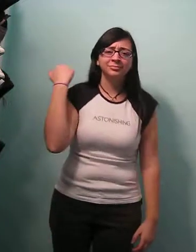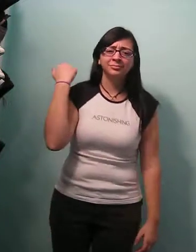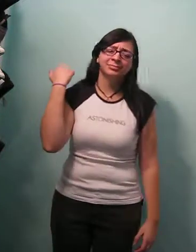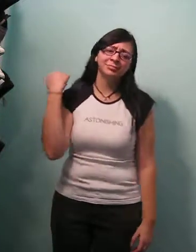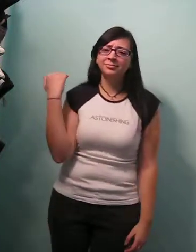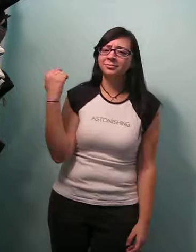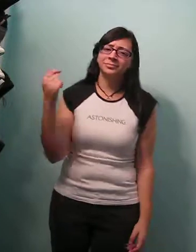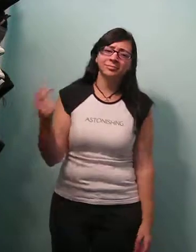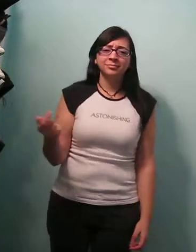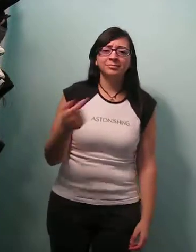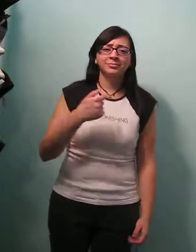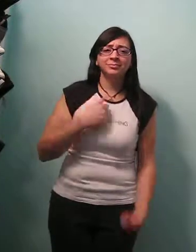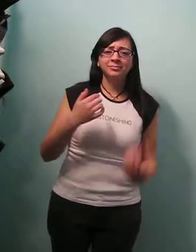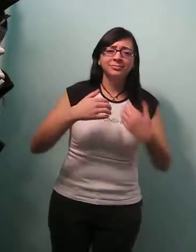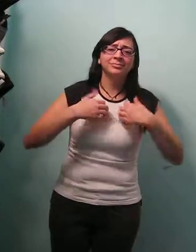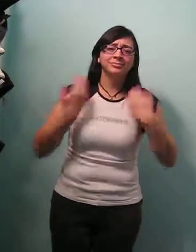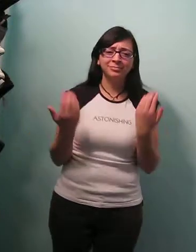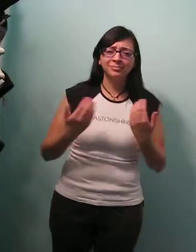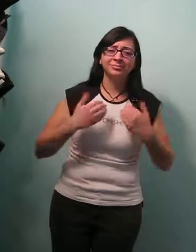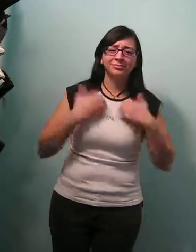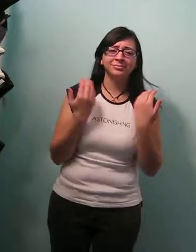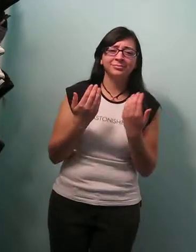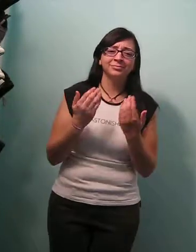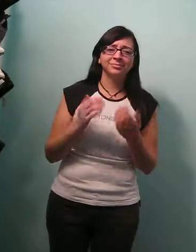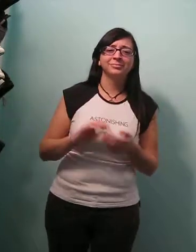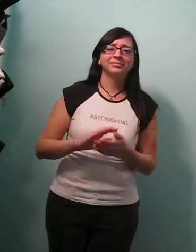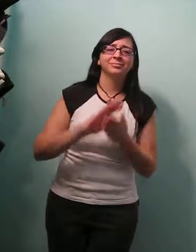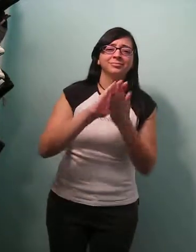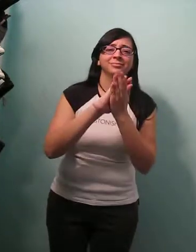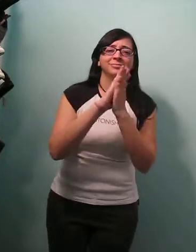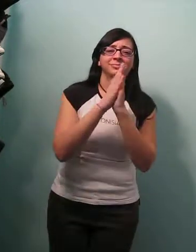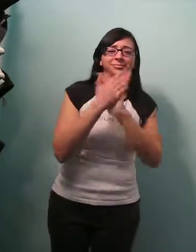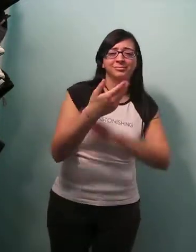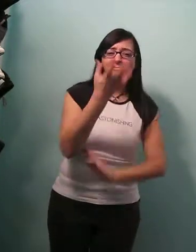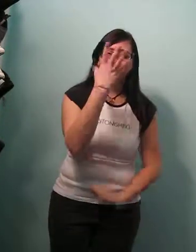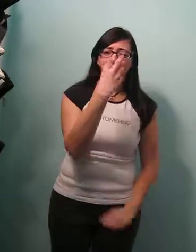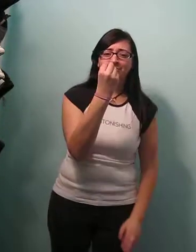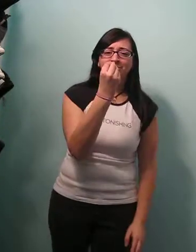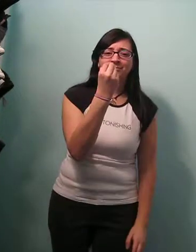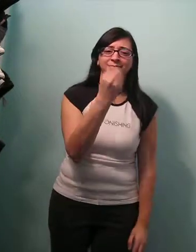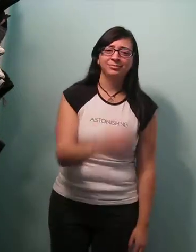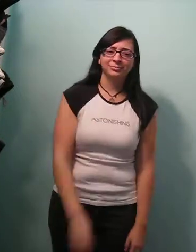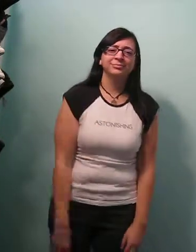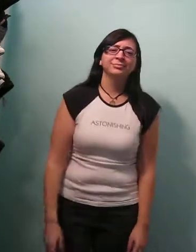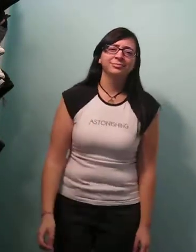the Remus Lupins in Sign Language. Teenage werewolves